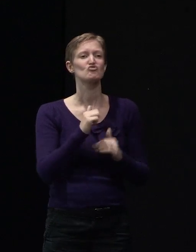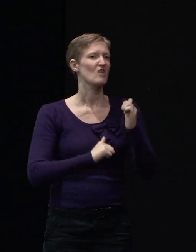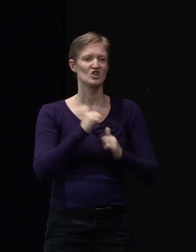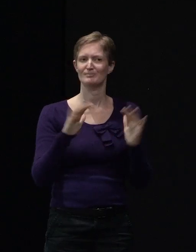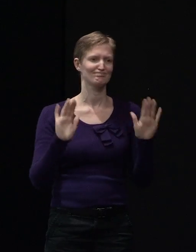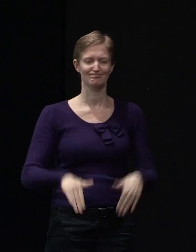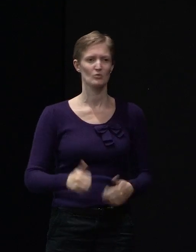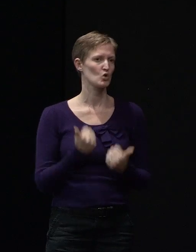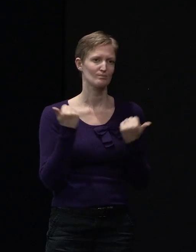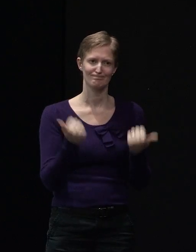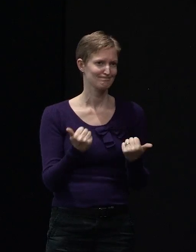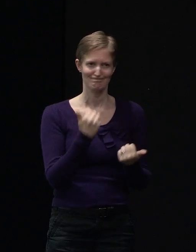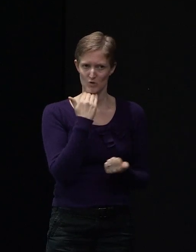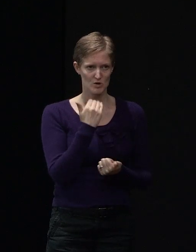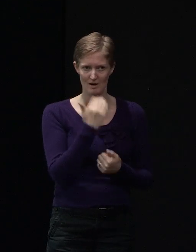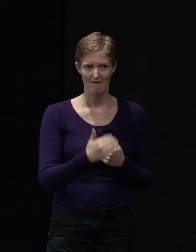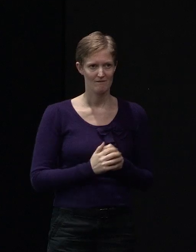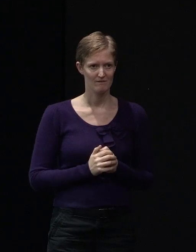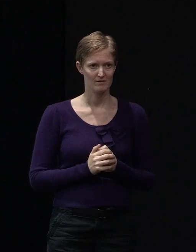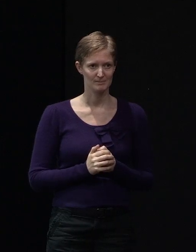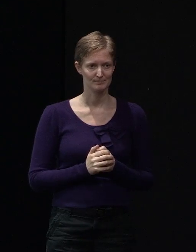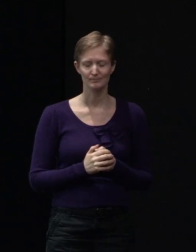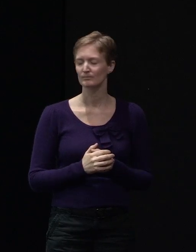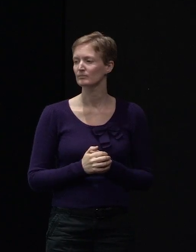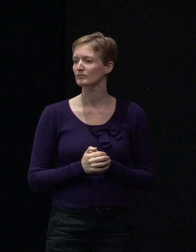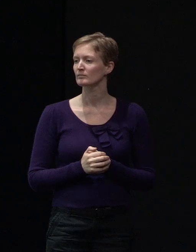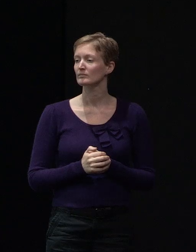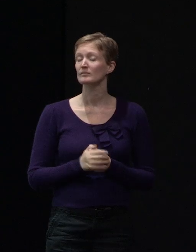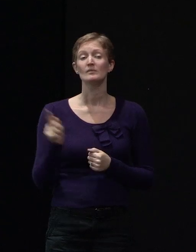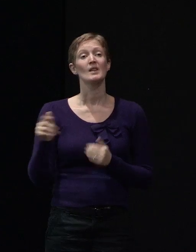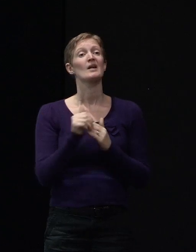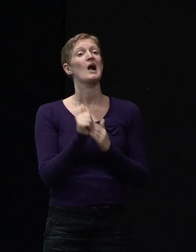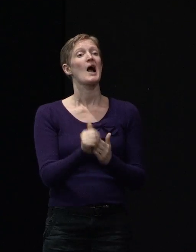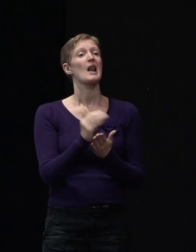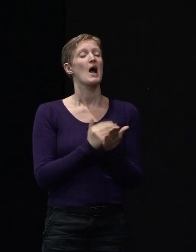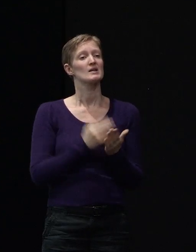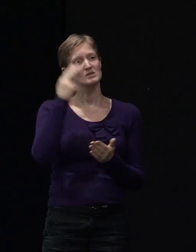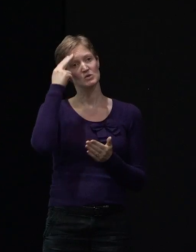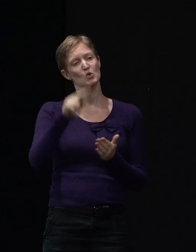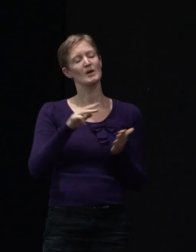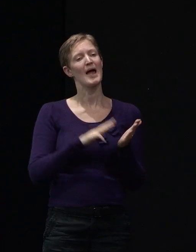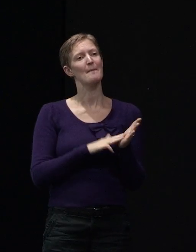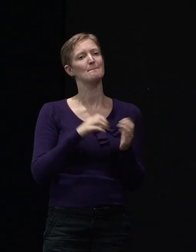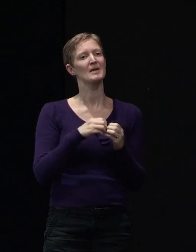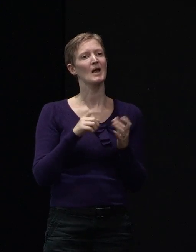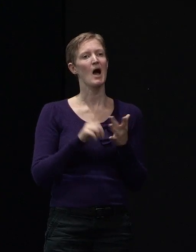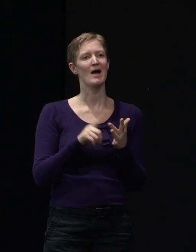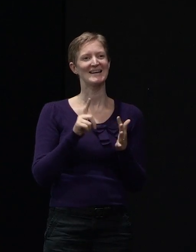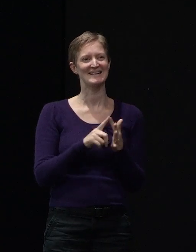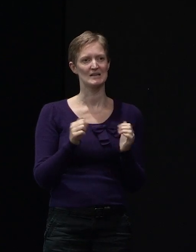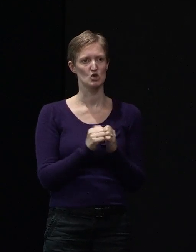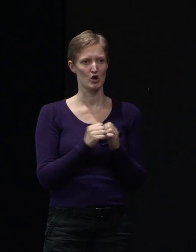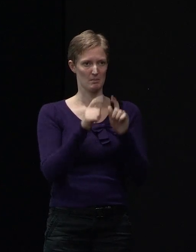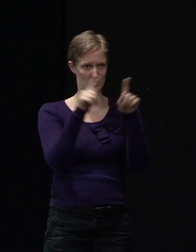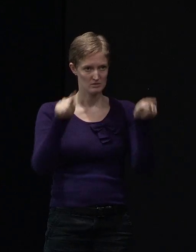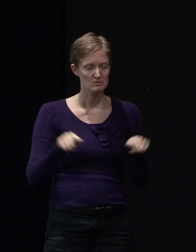discuss that with your structural engineer. The guidelines we're referring to are the MBIE document that was published or put out,